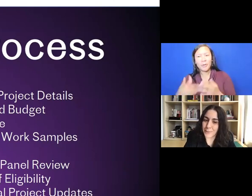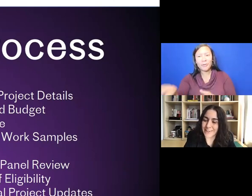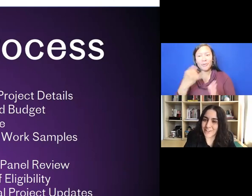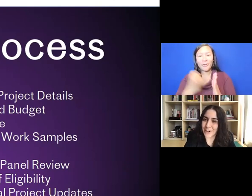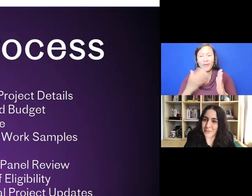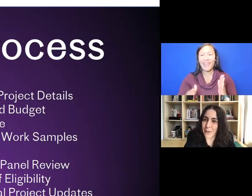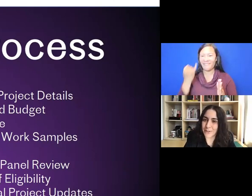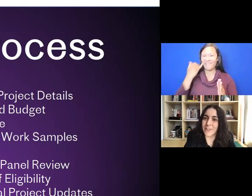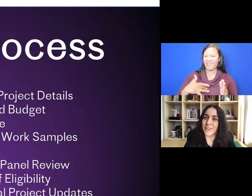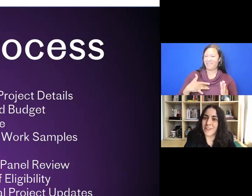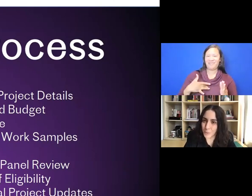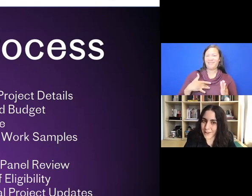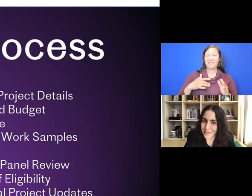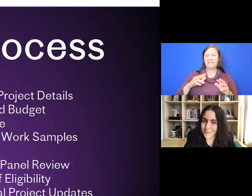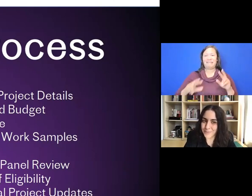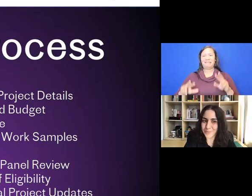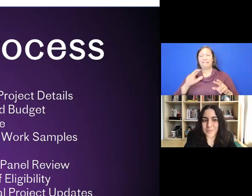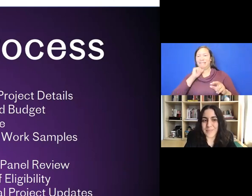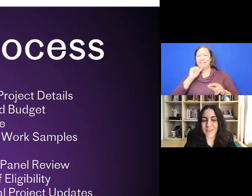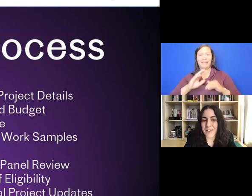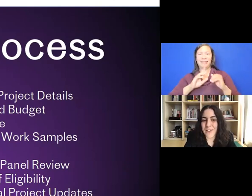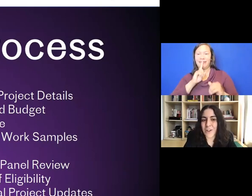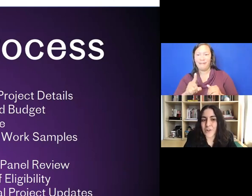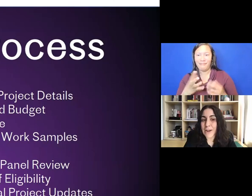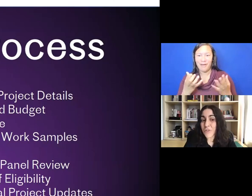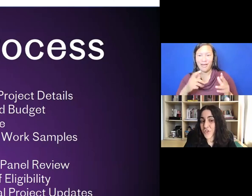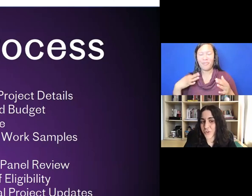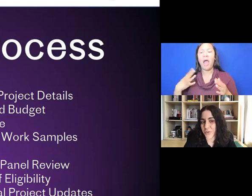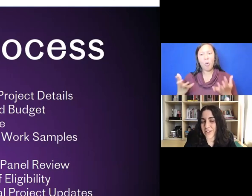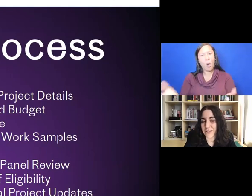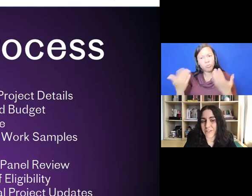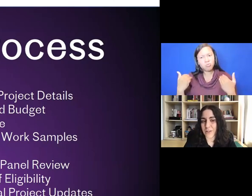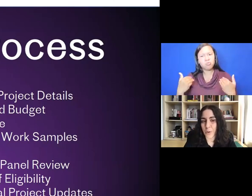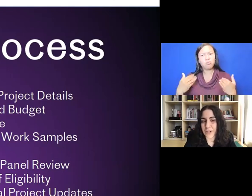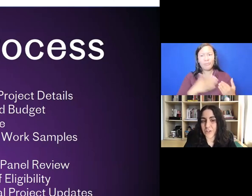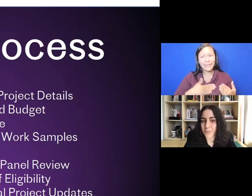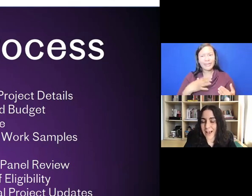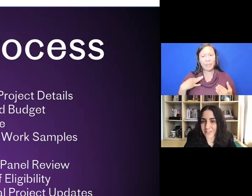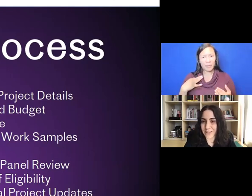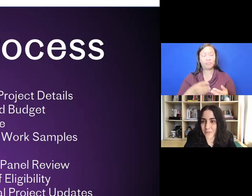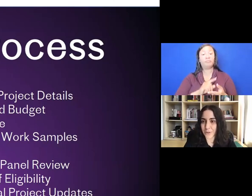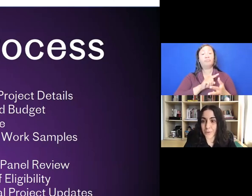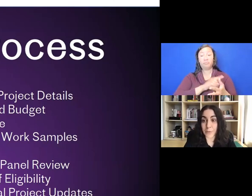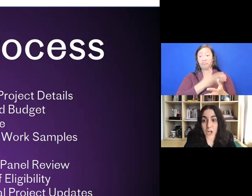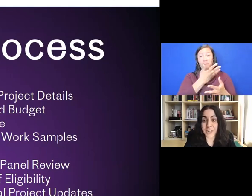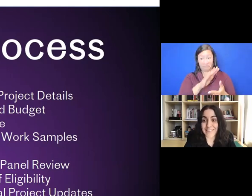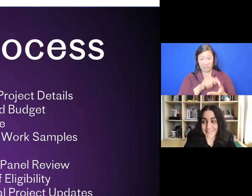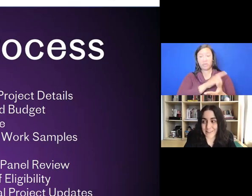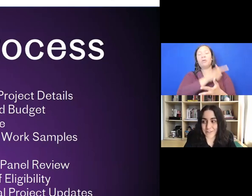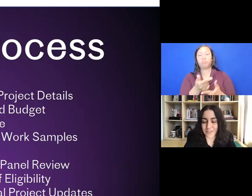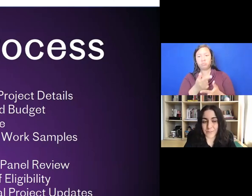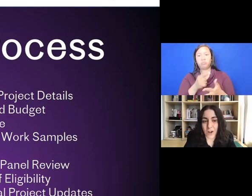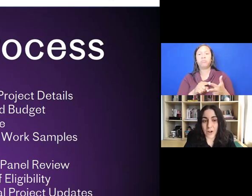about applying to creative capital to apply. Round two is going to be asking of you the project